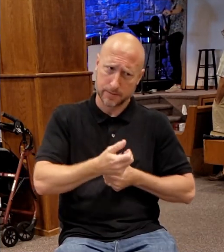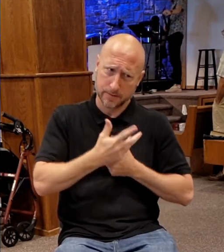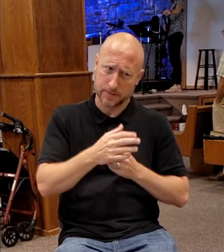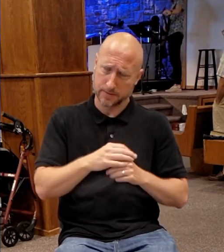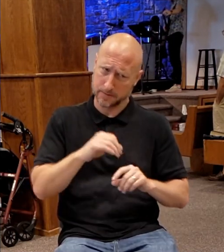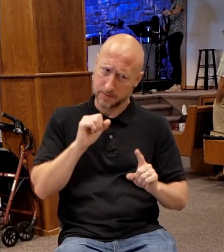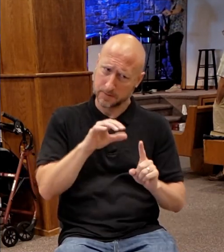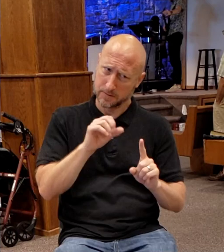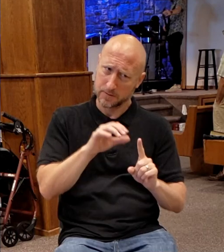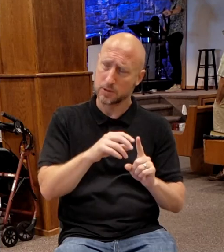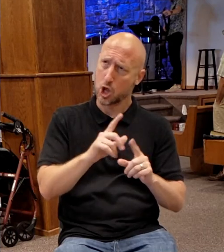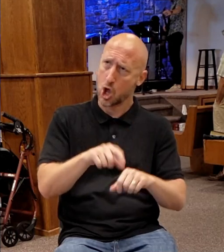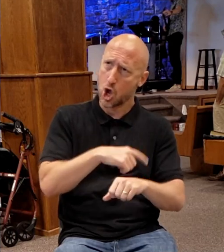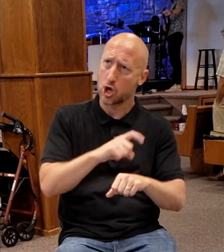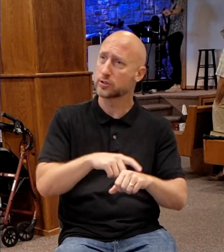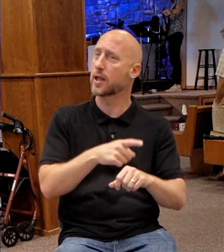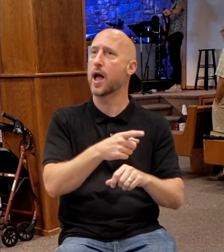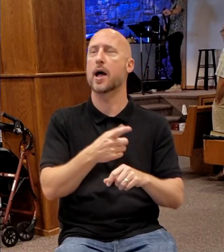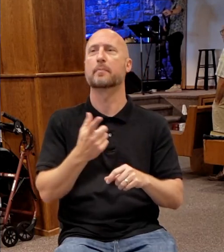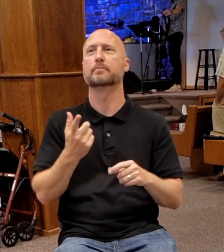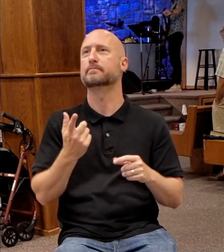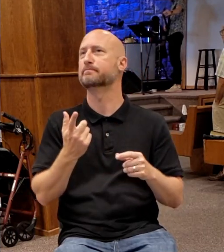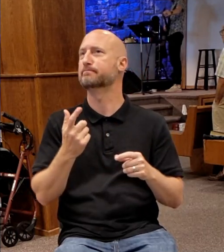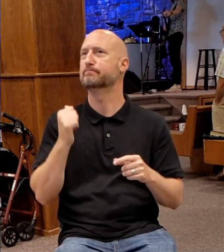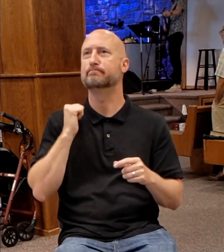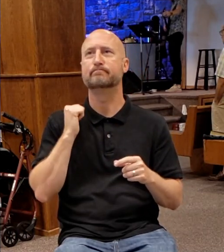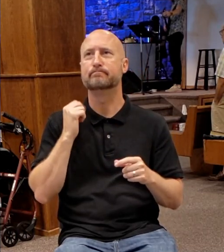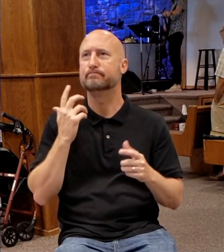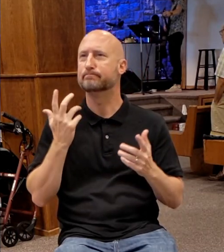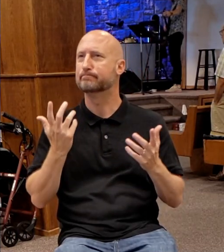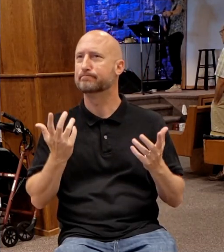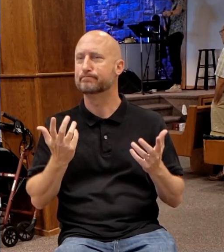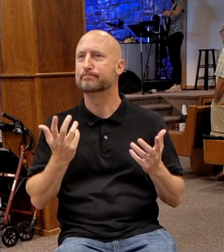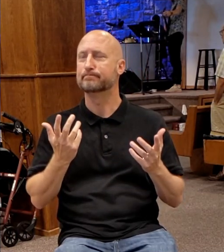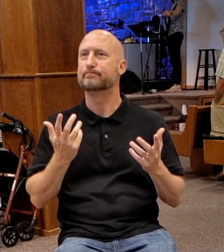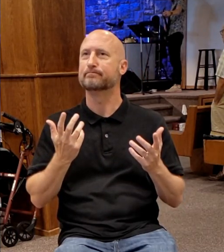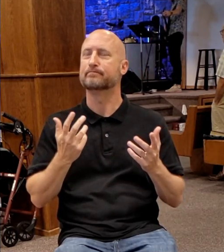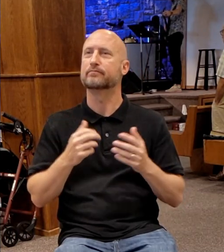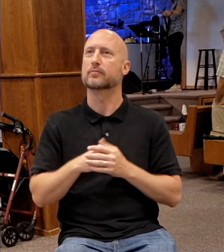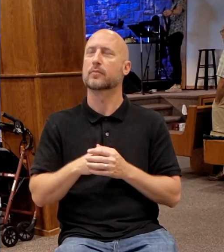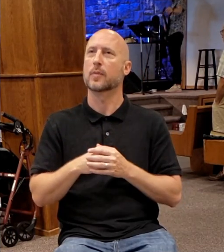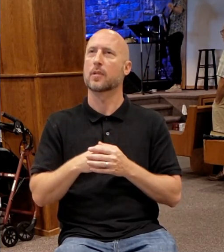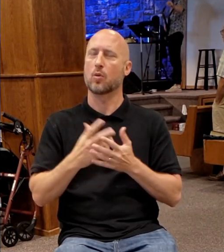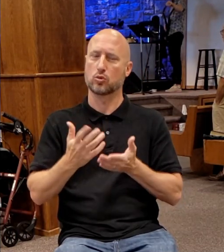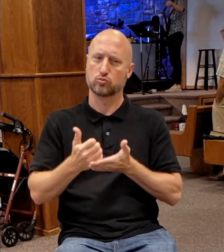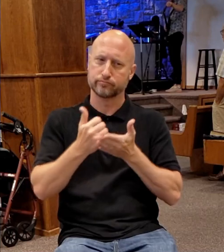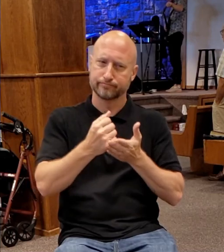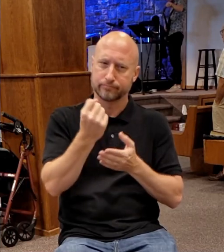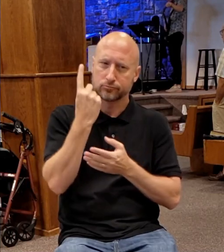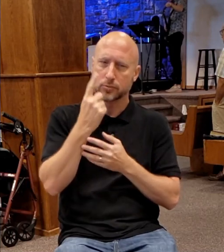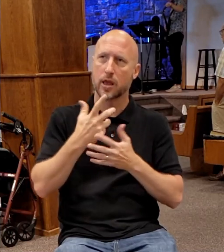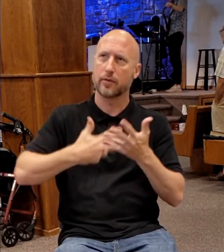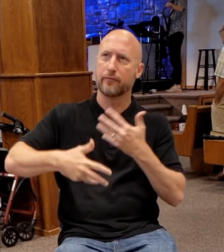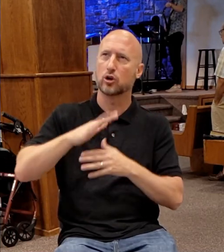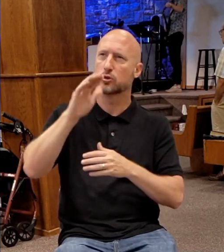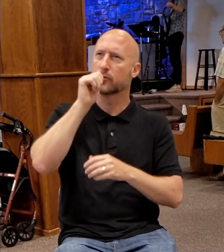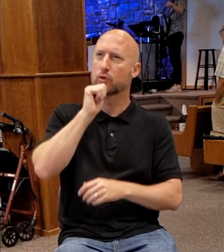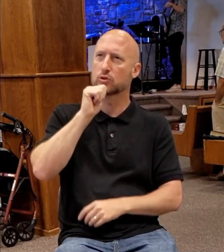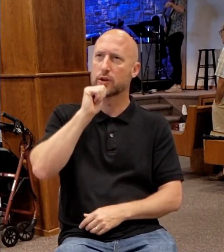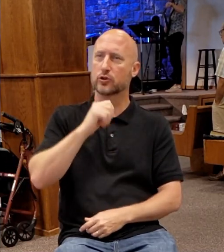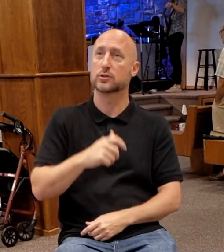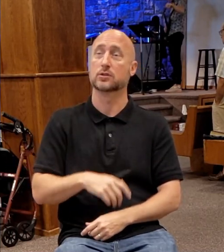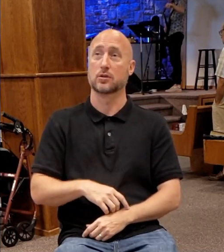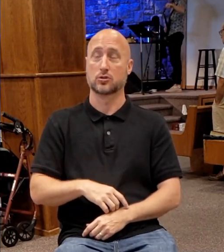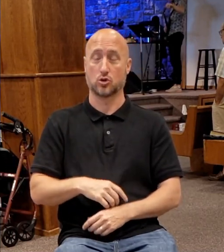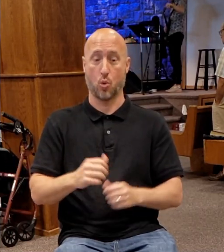there, Lord, not only the power of your resurrection, but the fellowship of your sufferings, Lord. Lord, when we're with family,